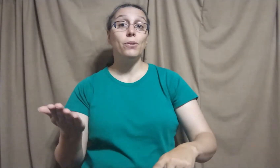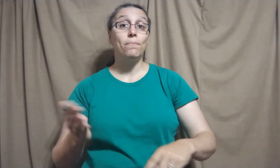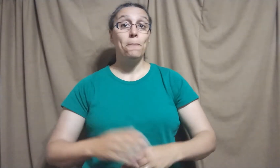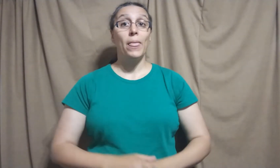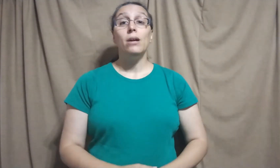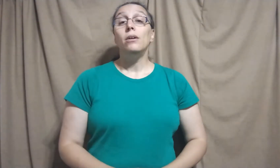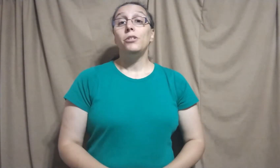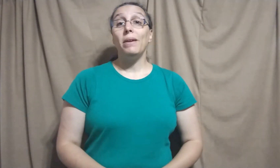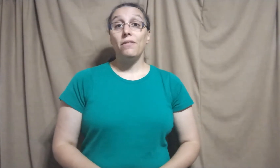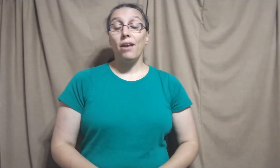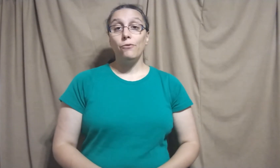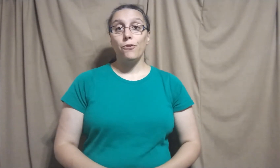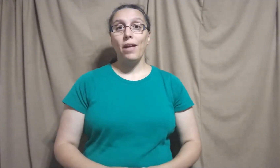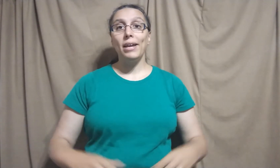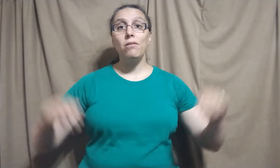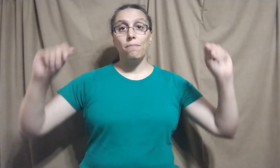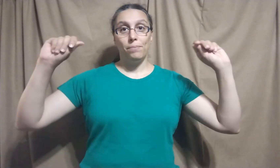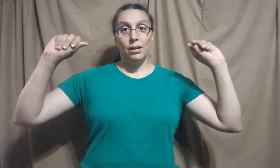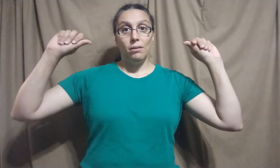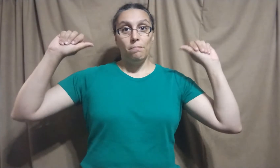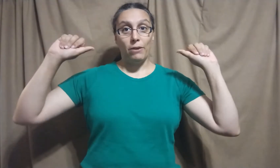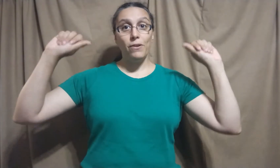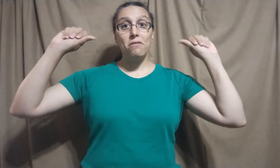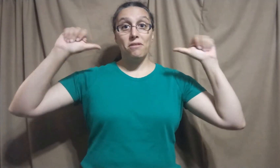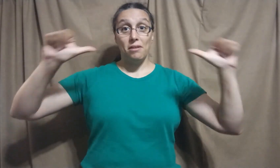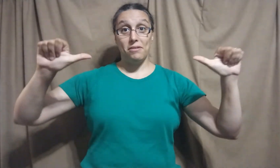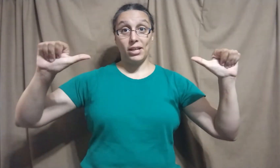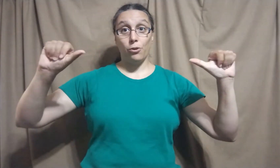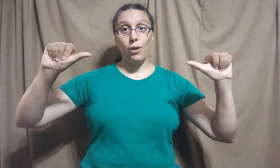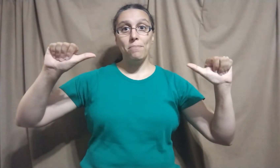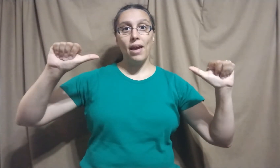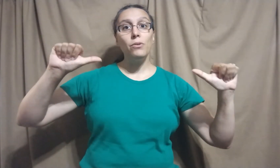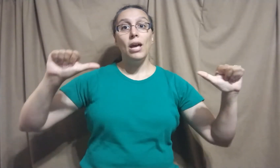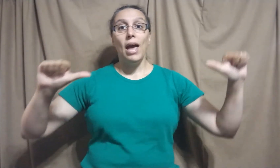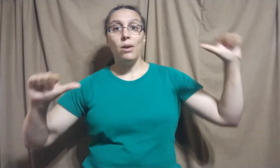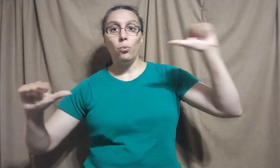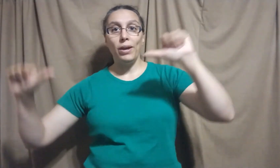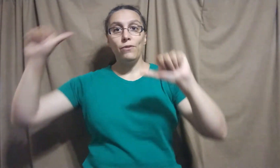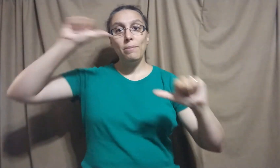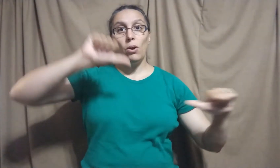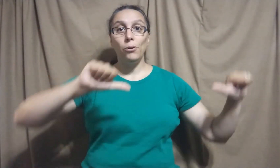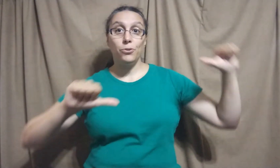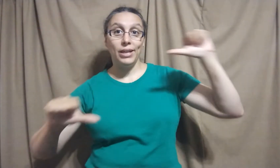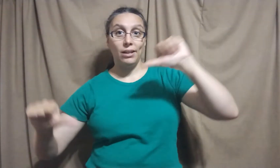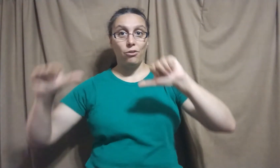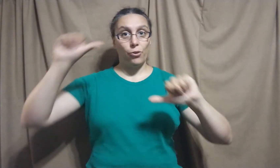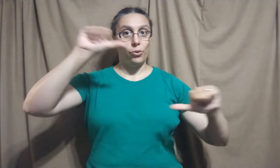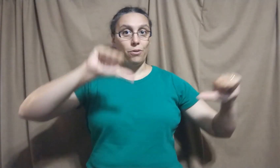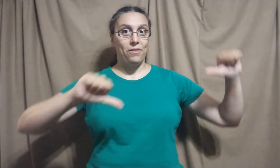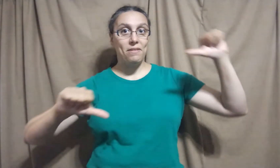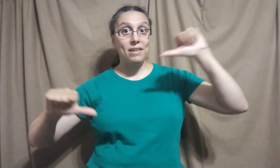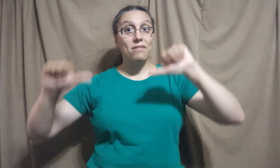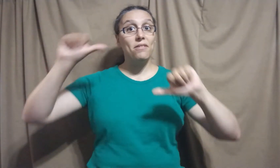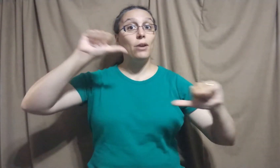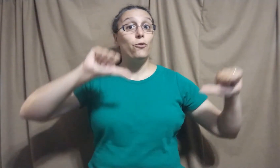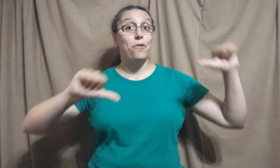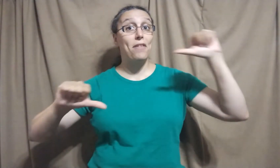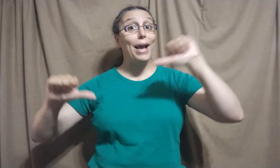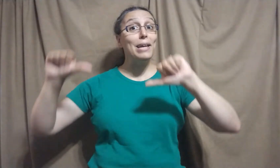To make the sign for science, make fists, stick your thumbs out, and wave them in alternating circles. This is the sign for science.